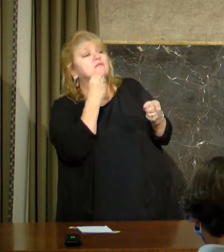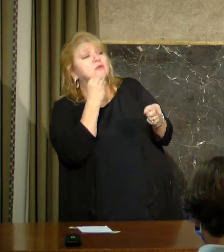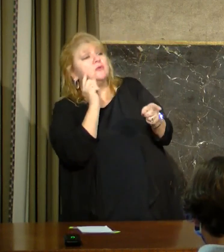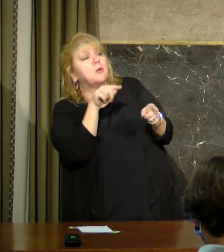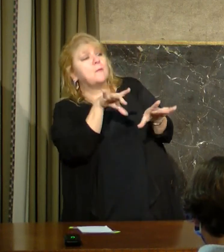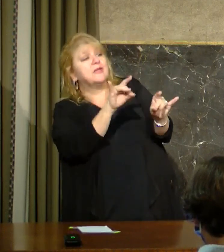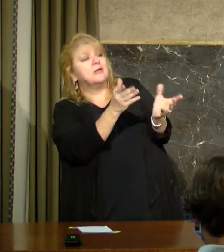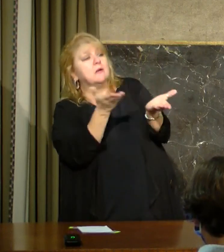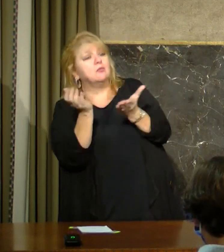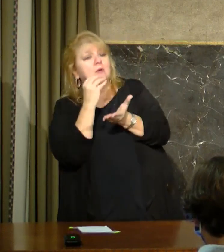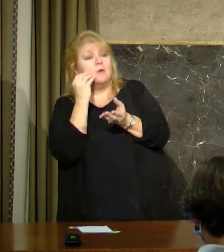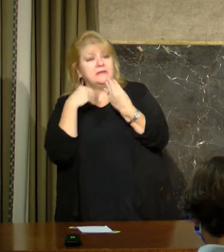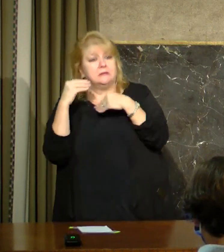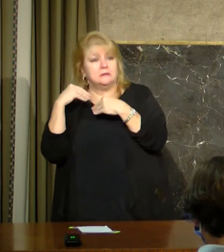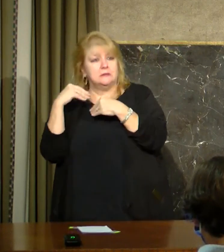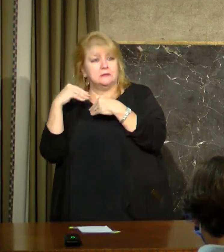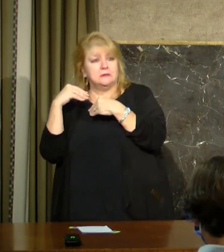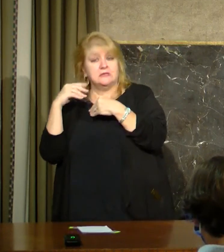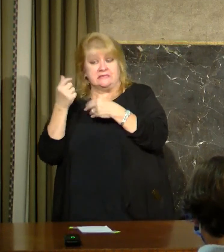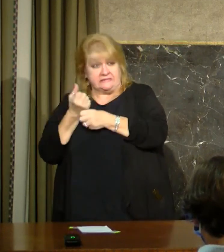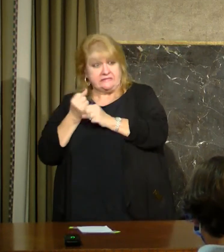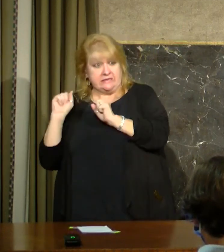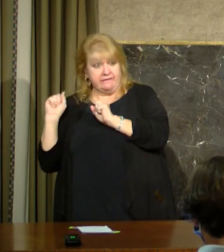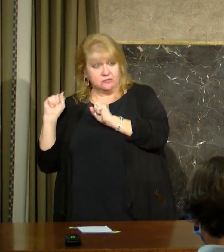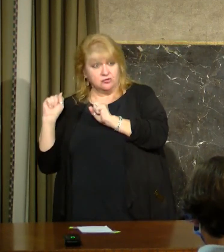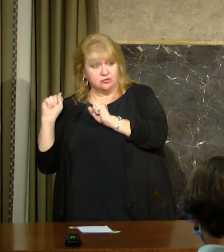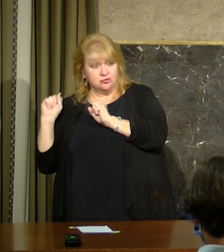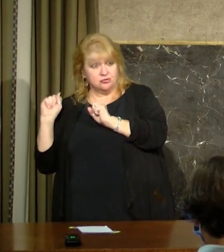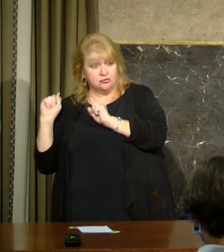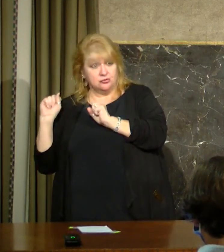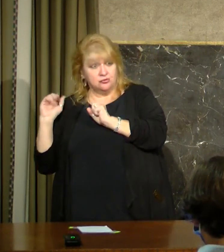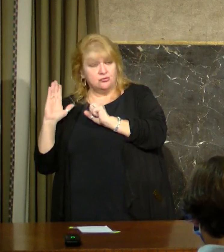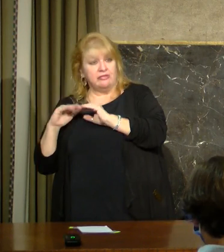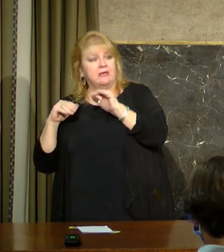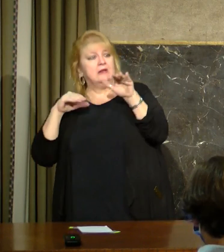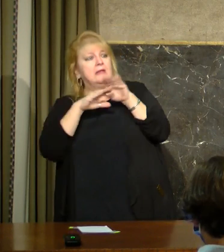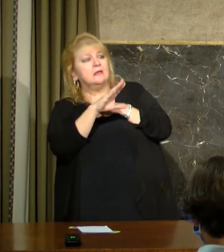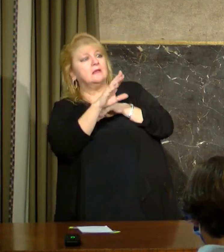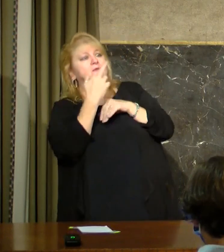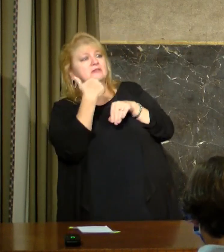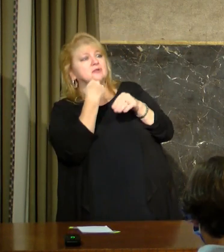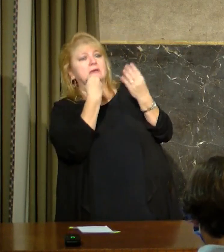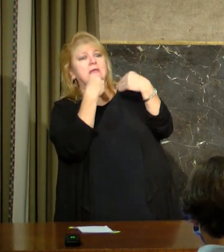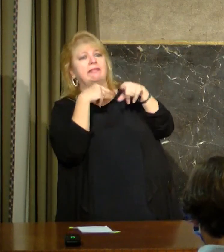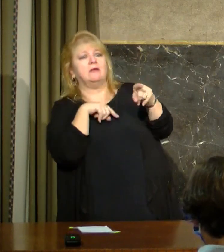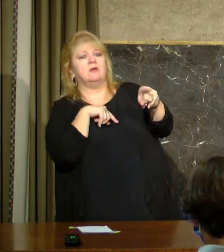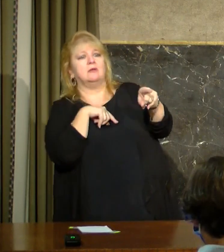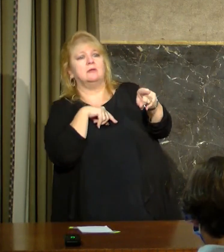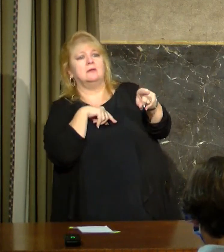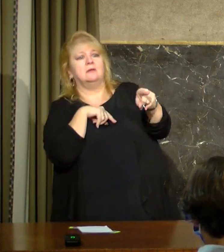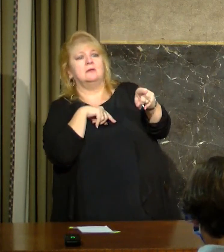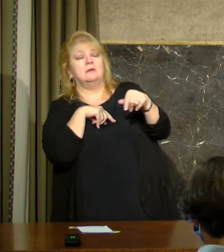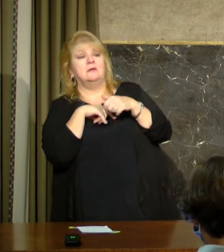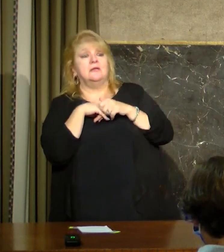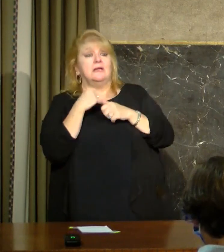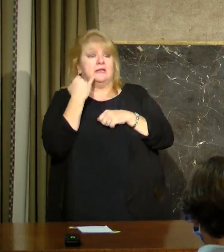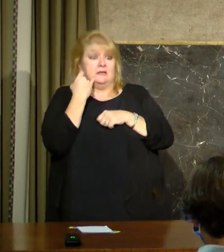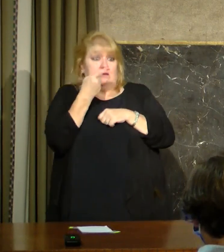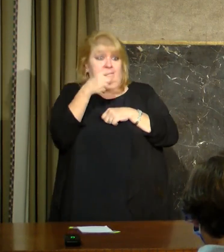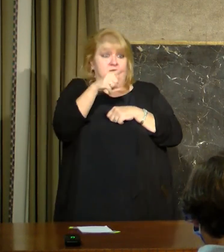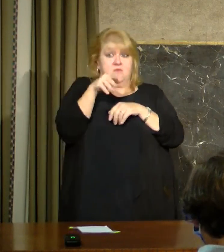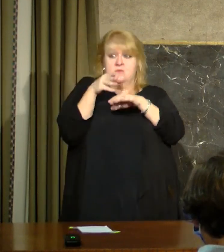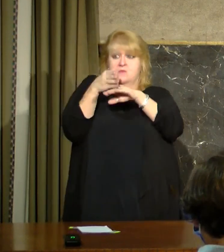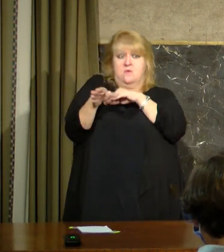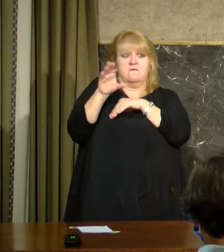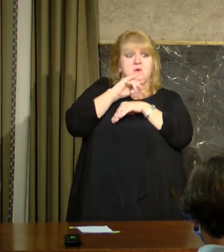If you are 65 and older or you have one of these comorbid health conditions that predisposes